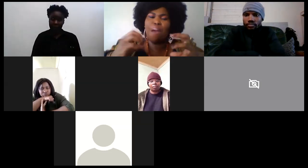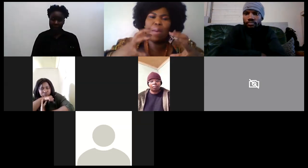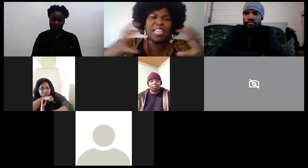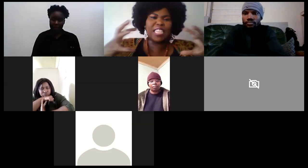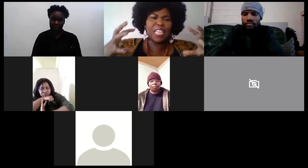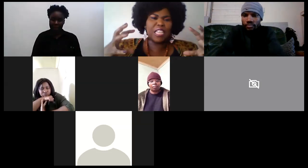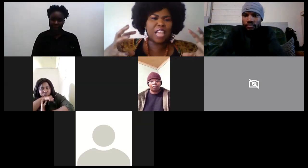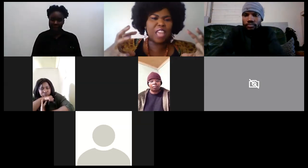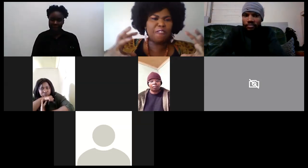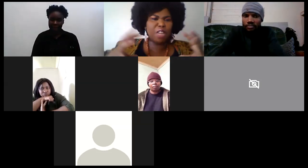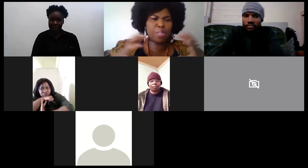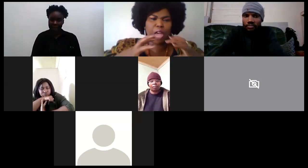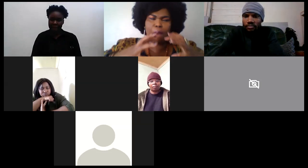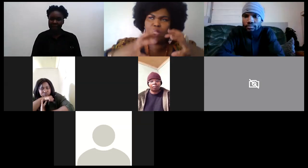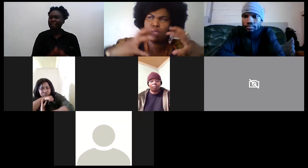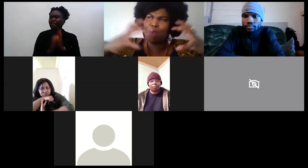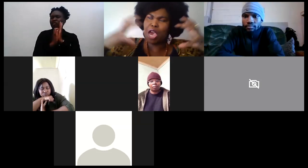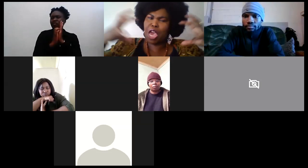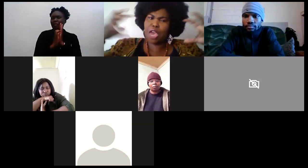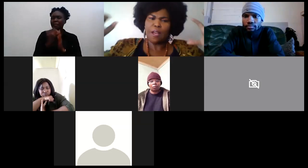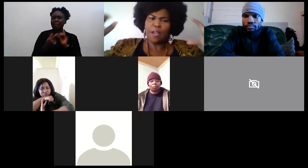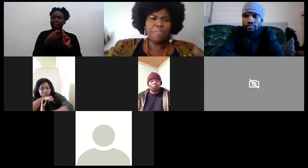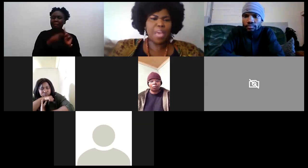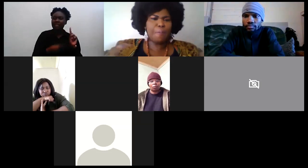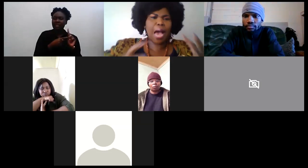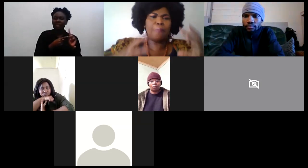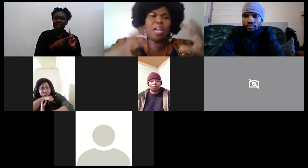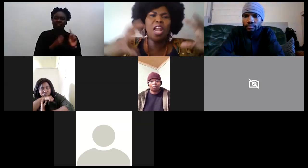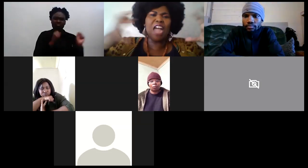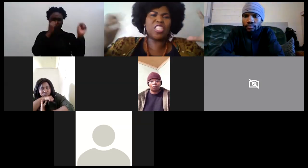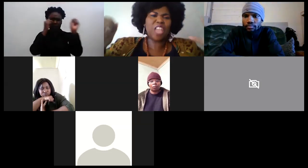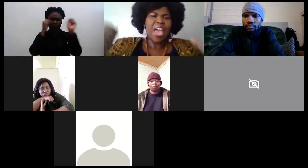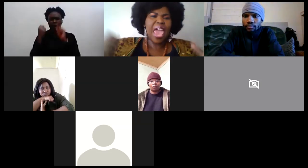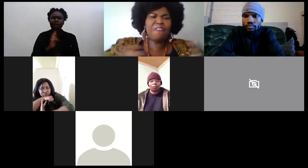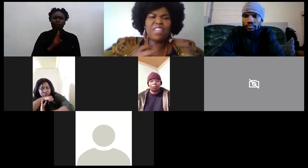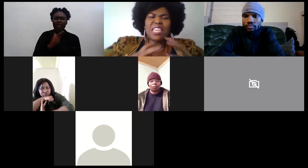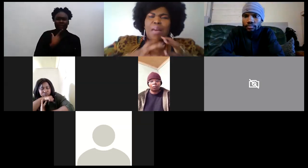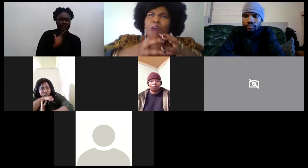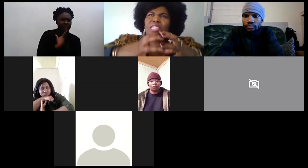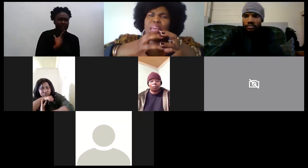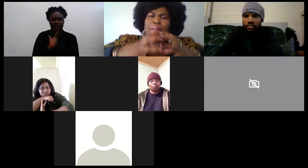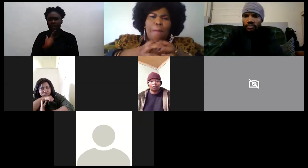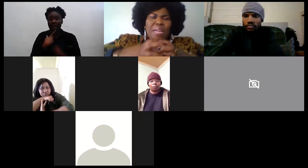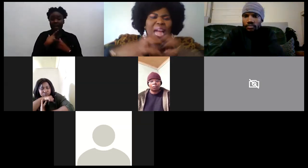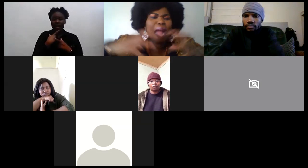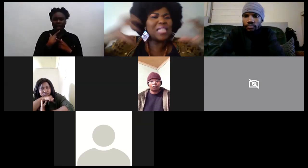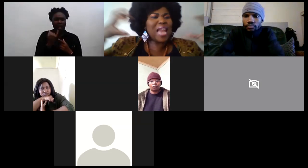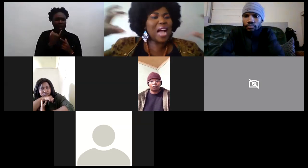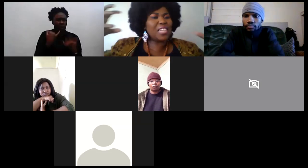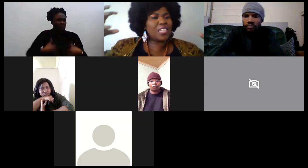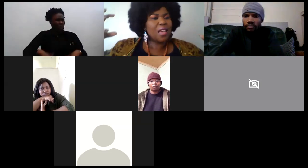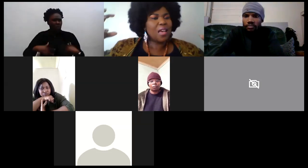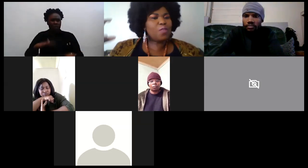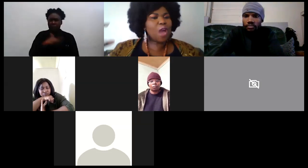reverberates it's like their voice becomes big they become large everything about them becomes